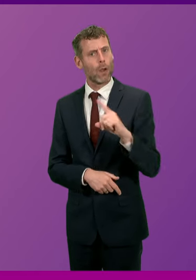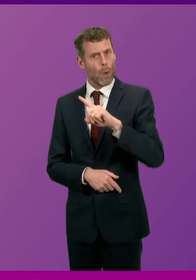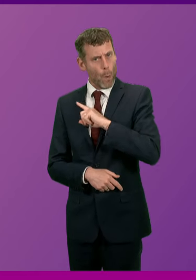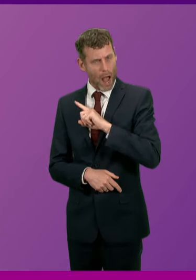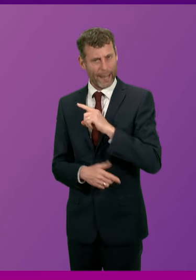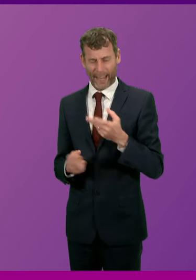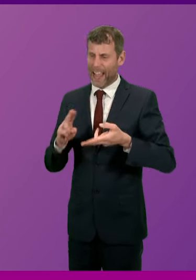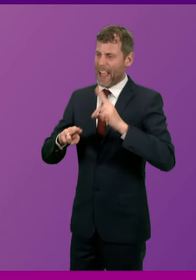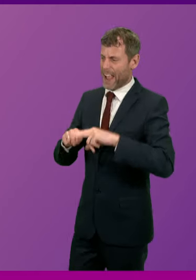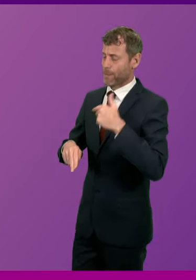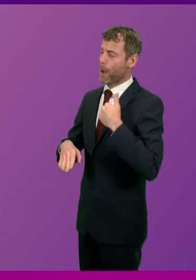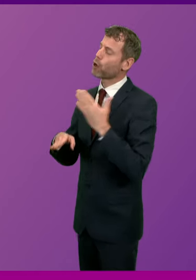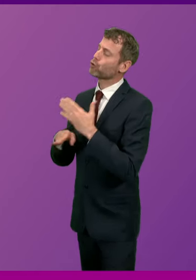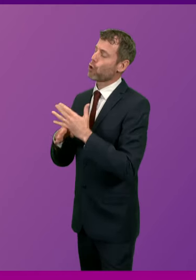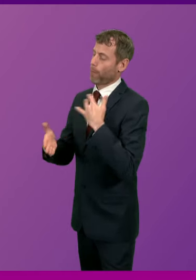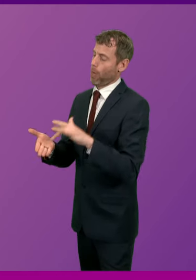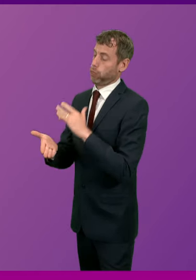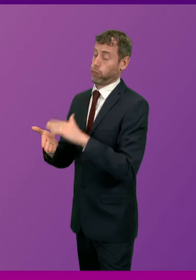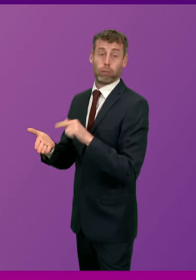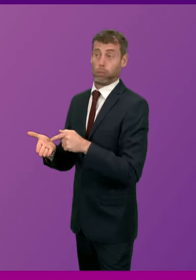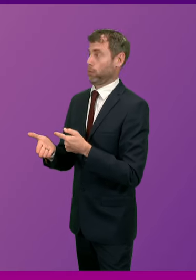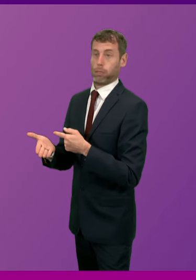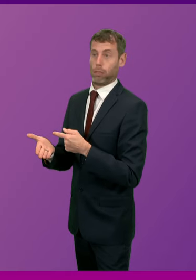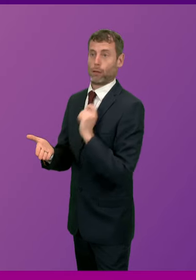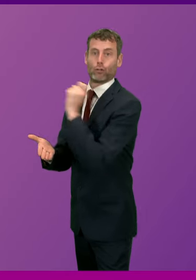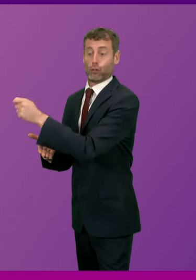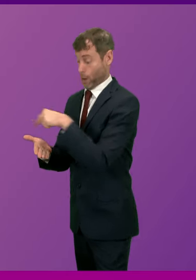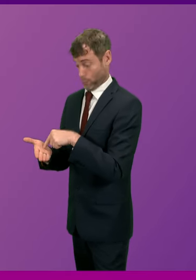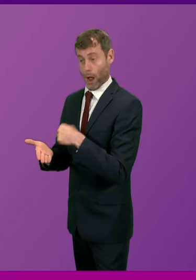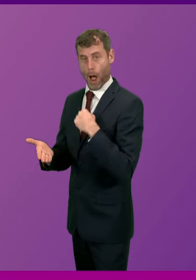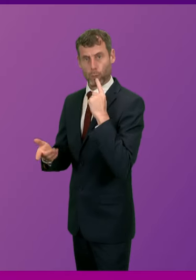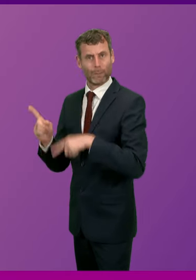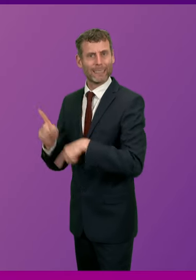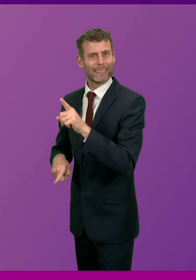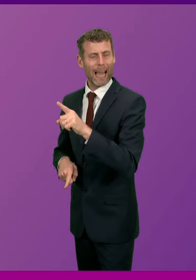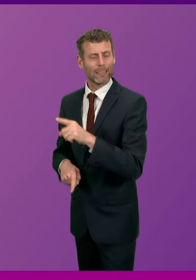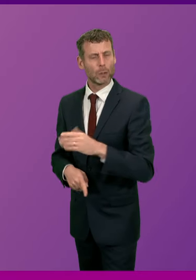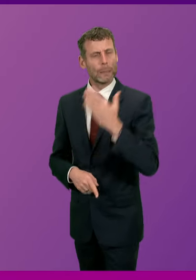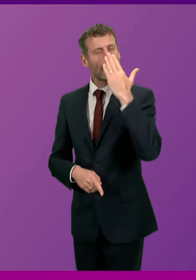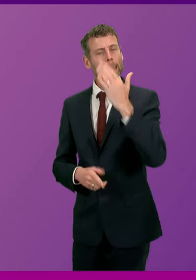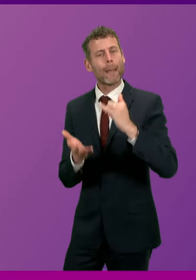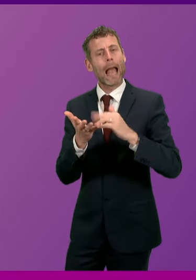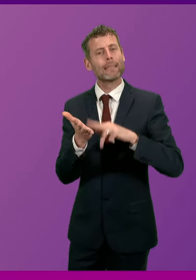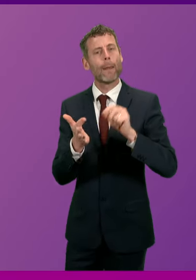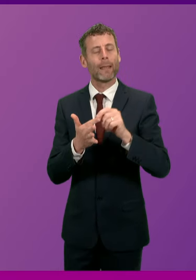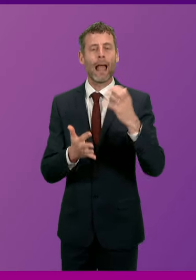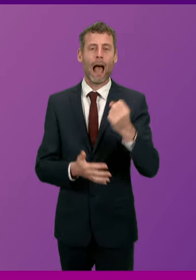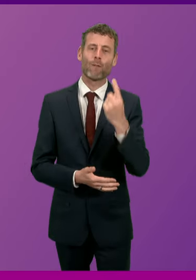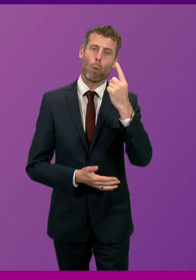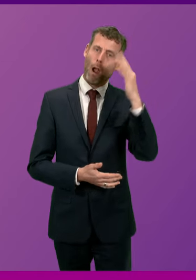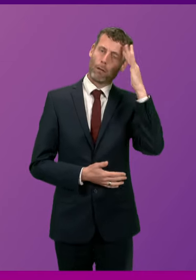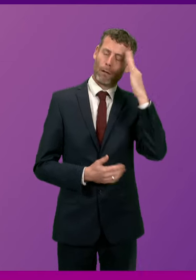would have been in the same circumstances. It's one role for the SNP and another for everyone else in Scotland.